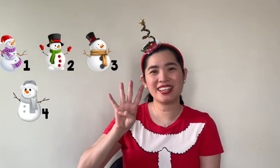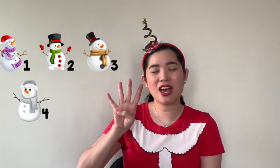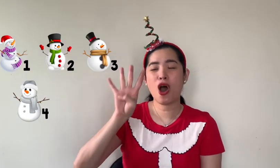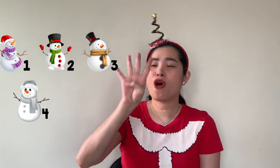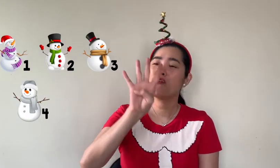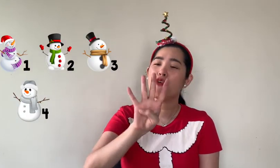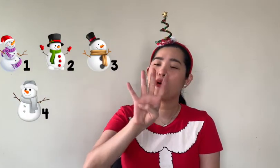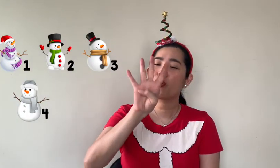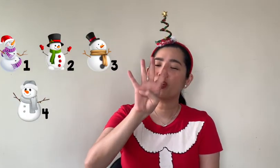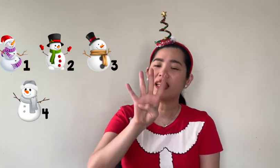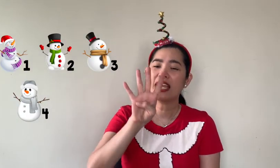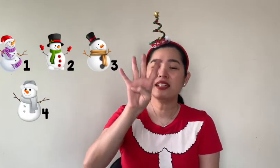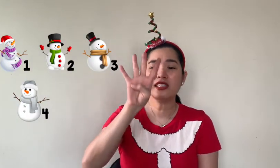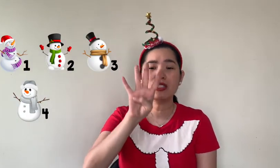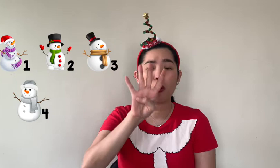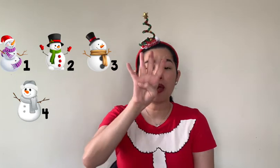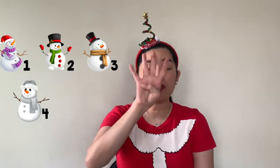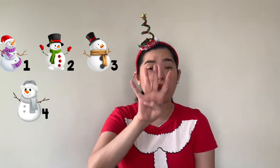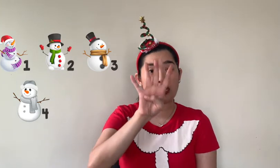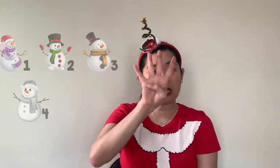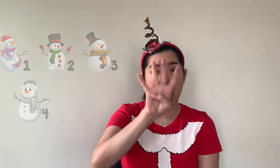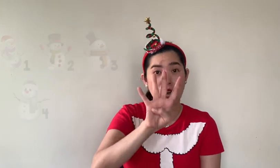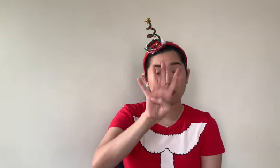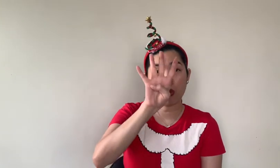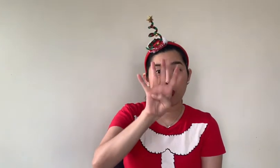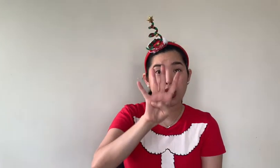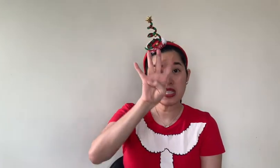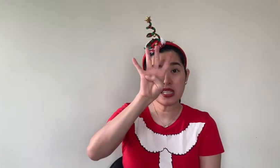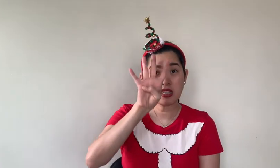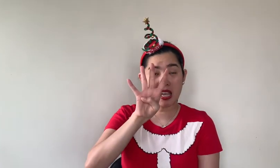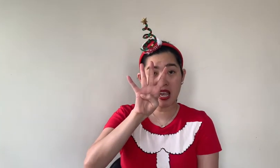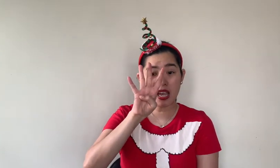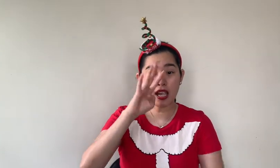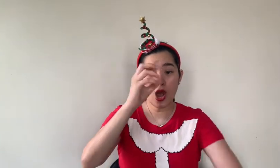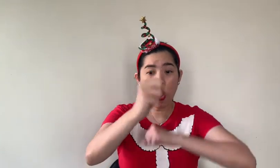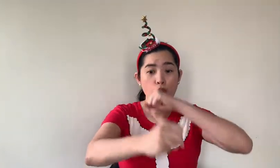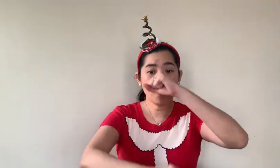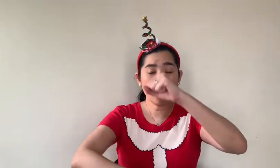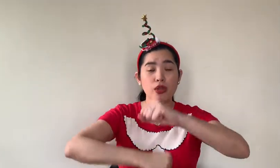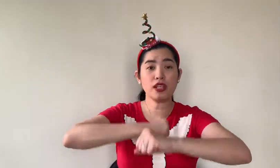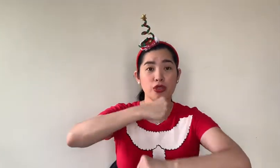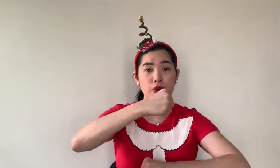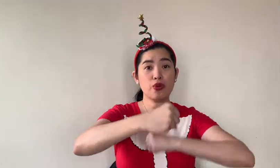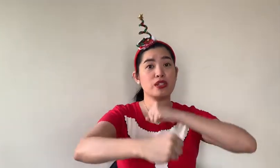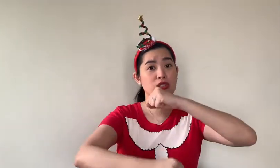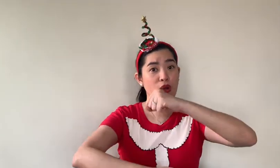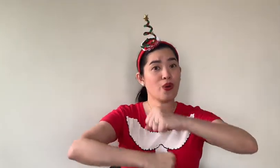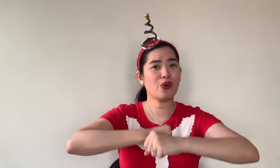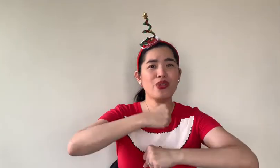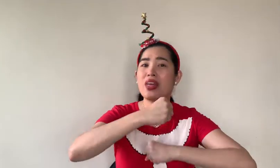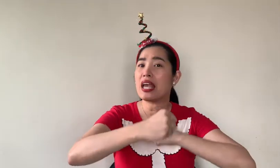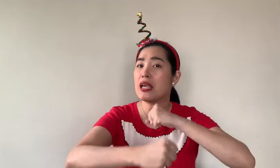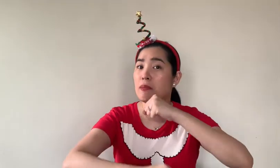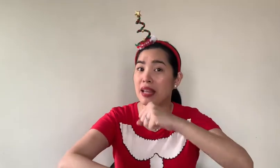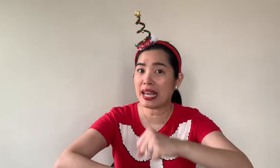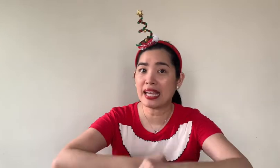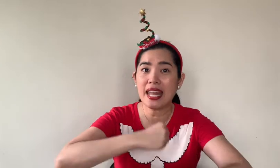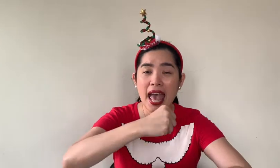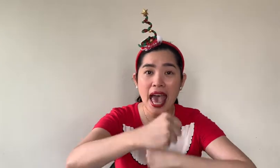Four little snowmen went out one day. Rolling through the snow, they played and